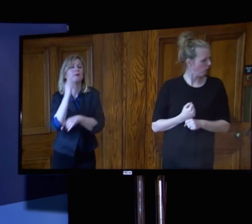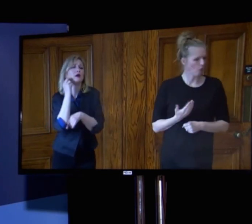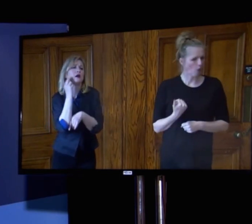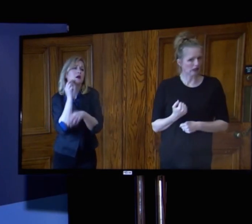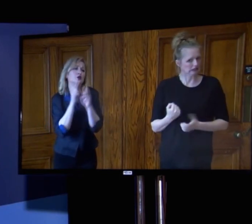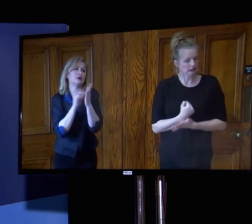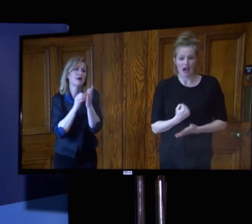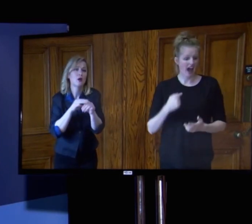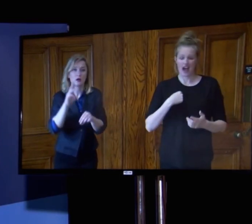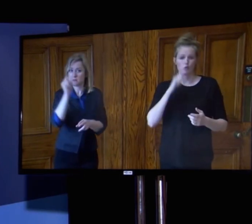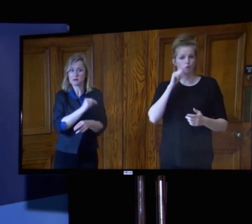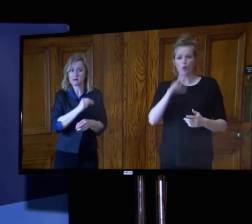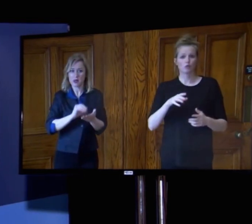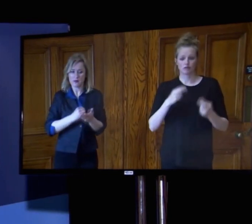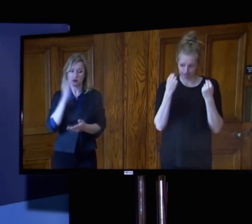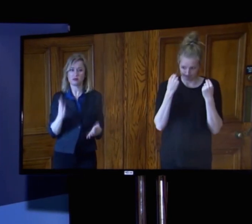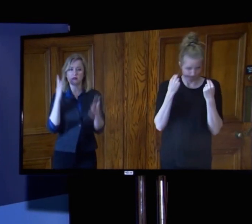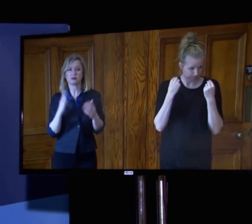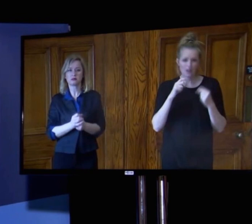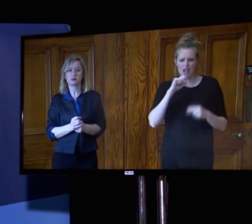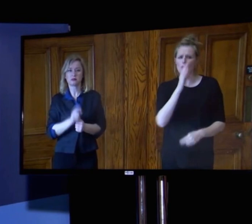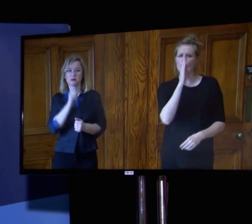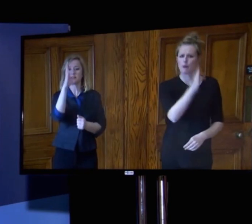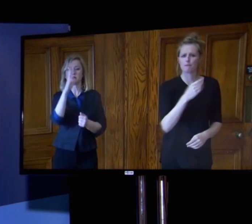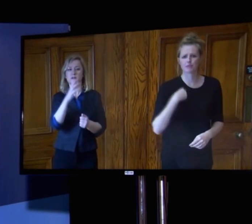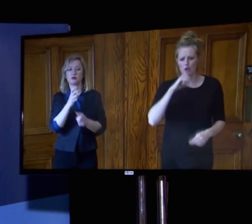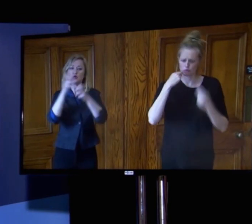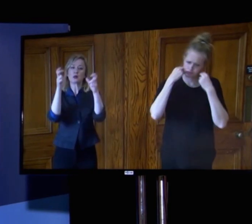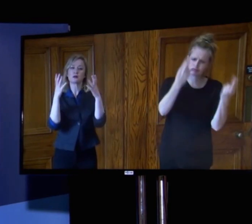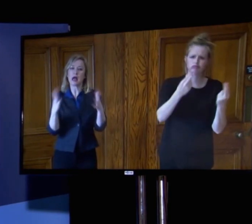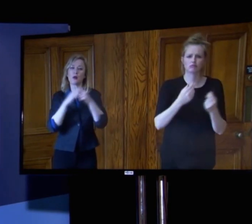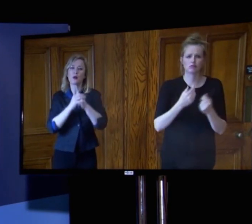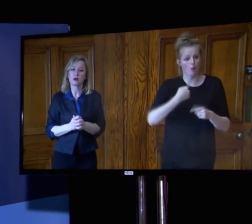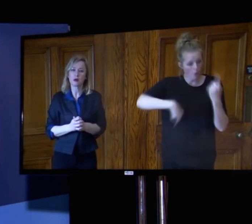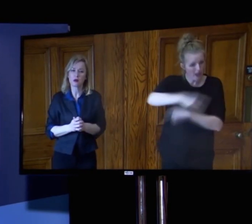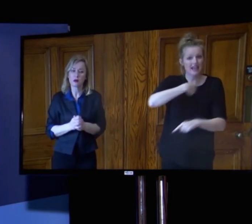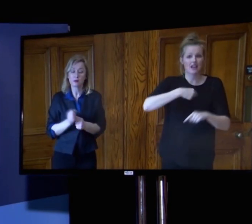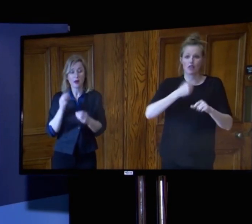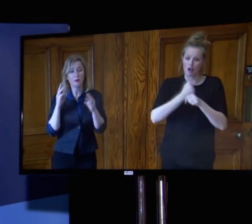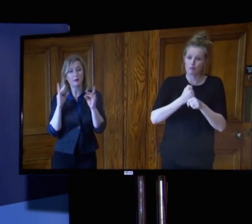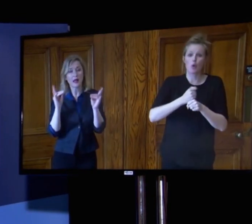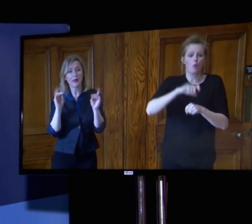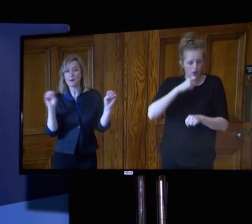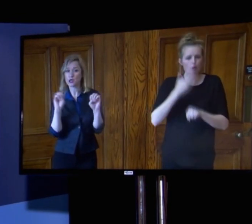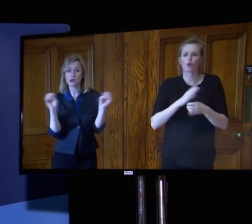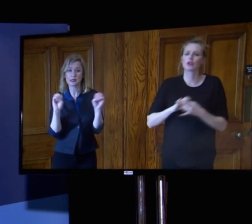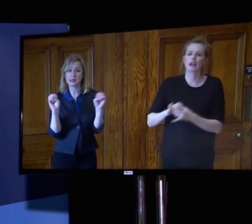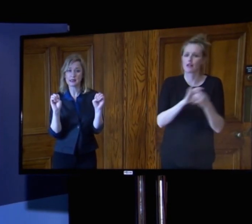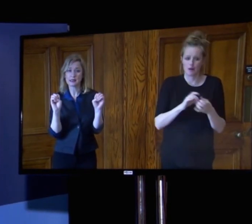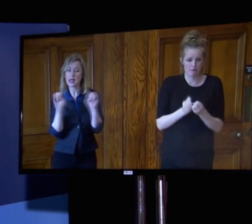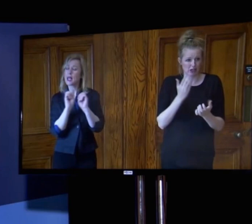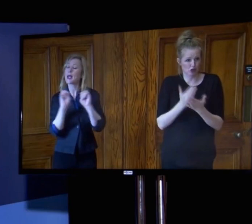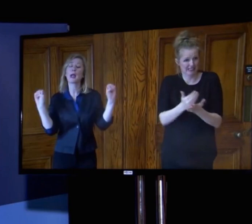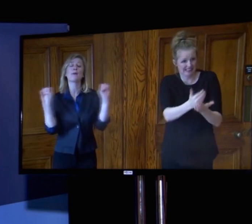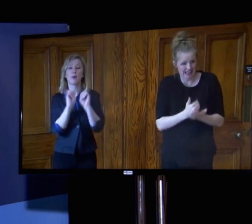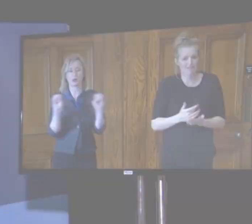That does not undermine efforts to tackle what is a public health emergency. We as an executive are going to work together to make sure we do everything we can to save